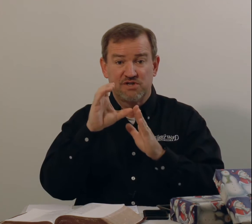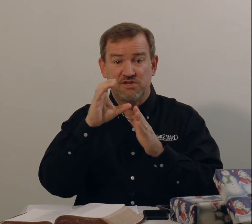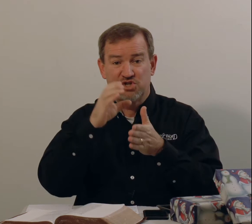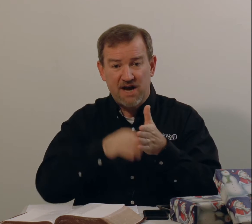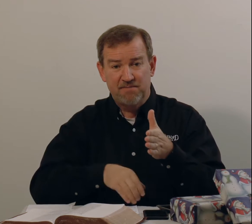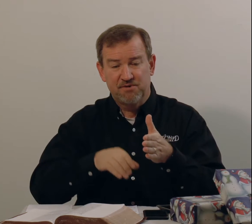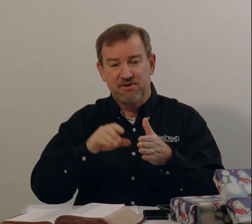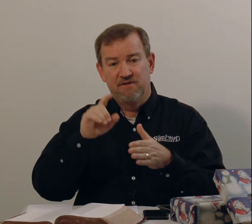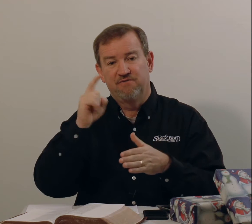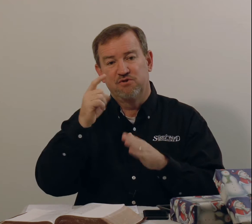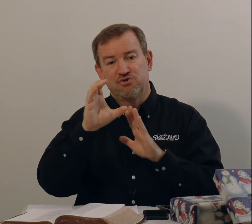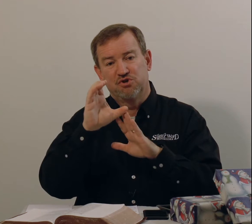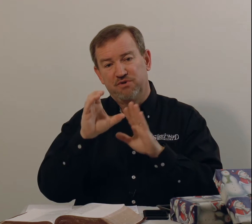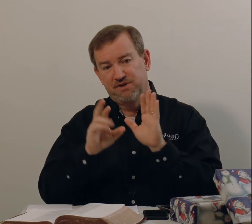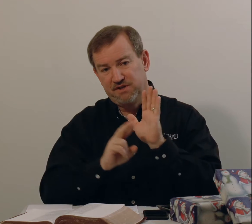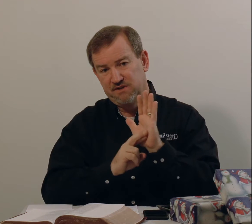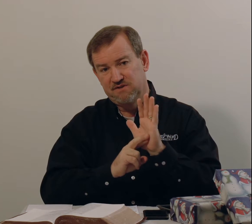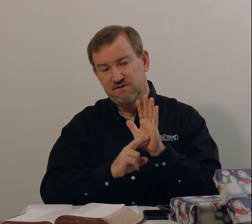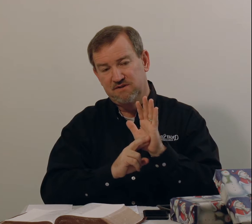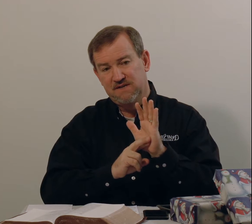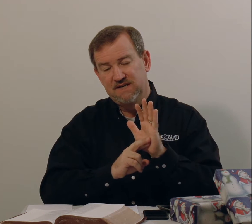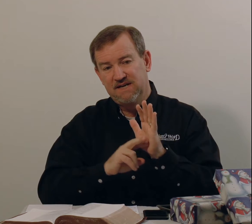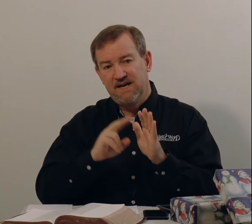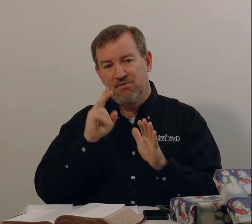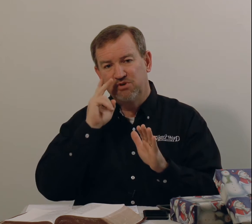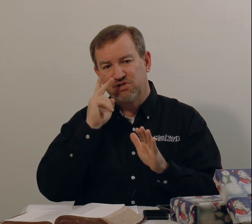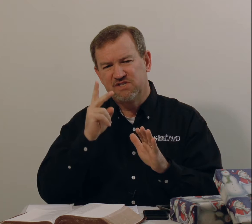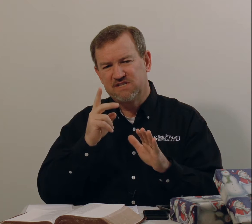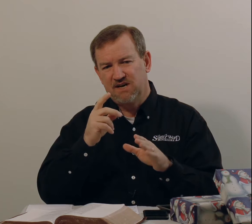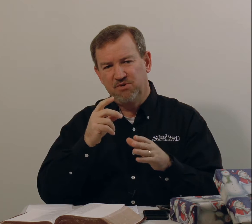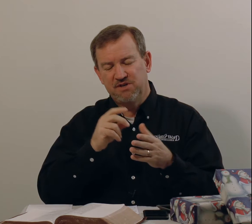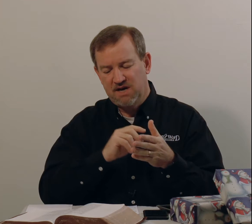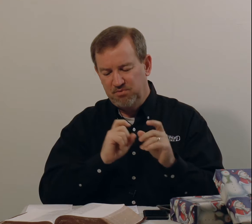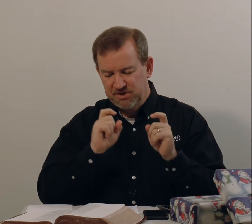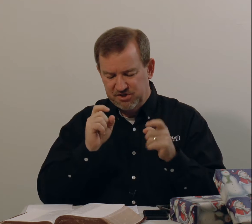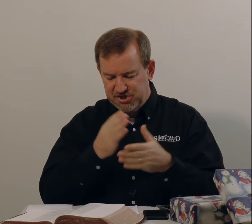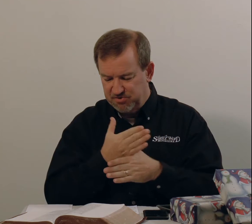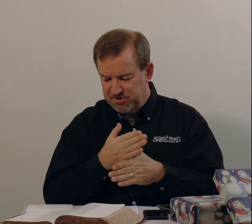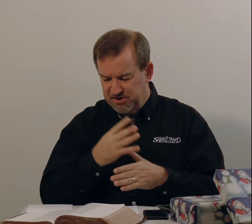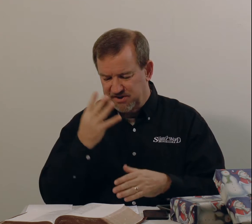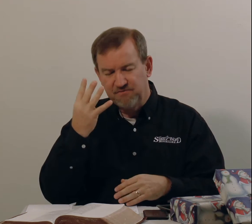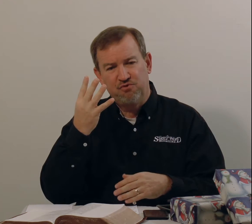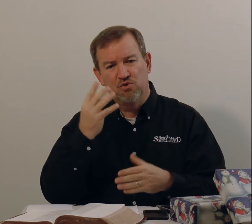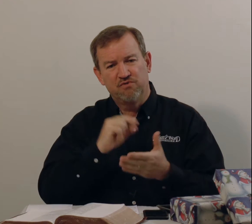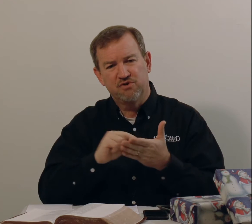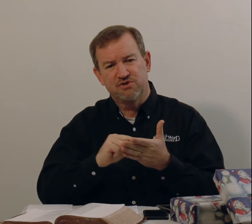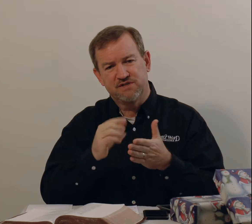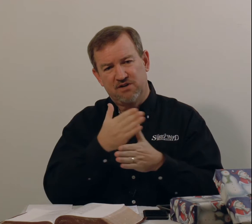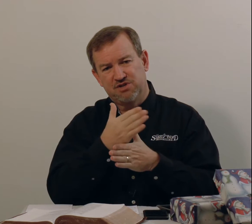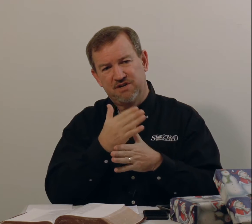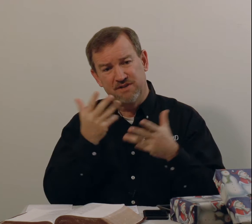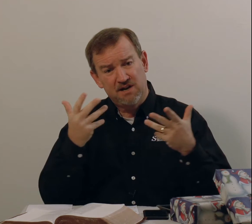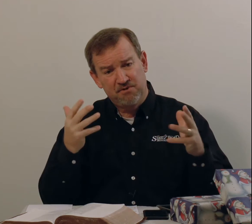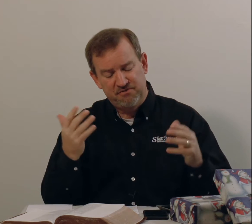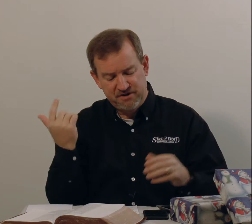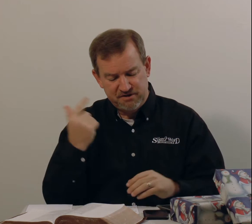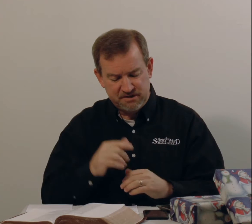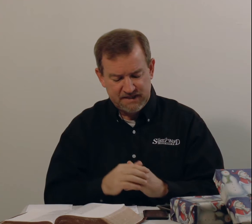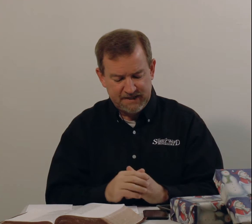chapter of 1st Corinthians. And I want you to see, I want to, I want to share with you, I think four verses I'll share and then I'll be finished today.